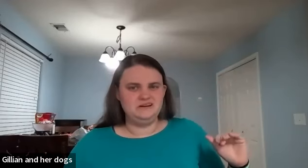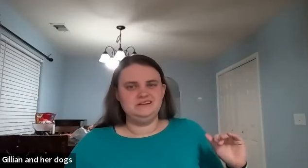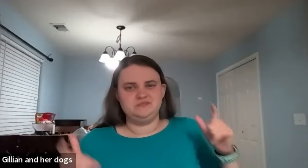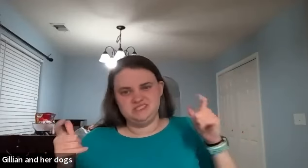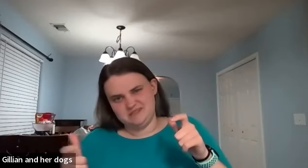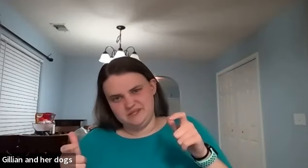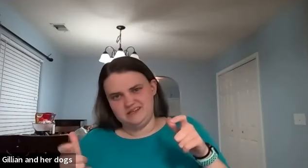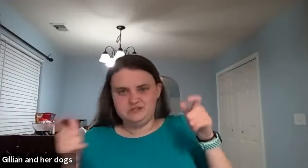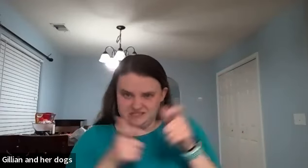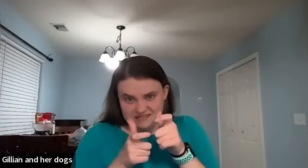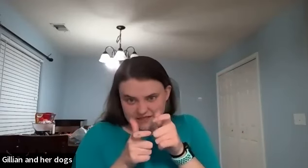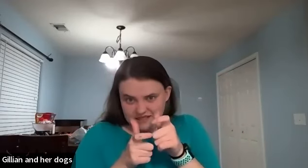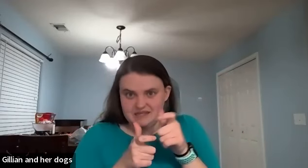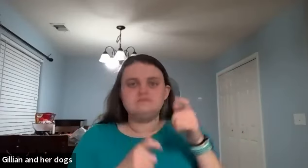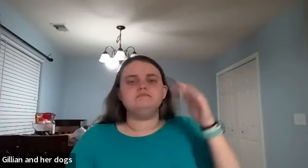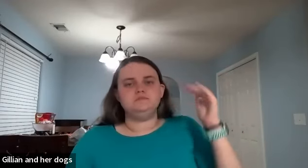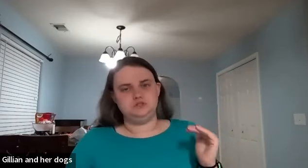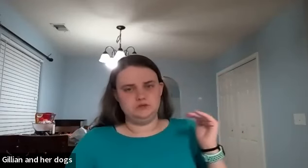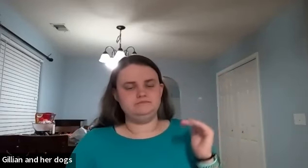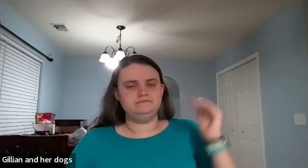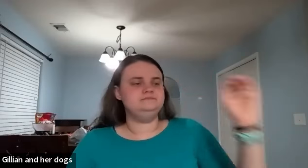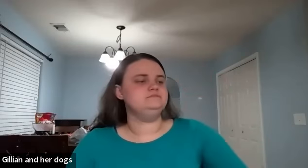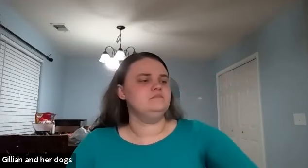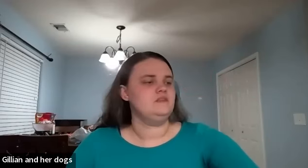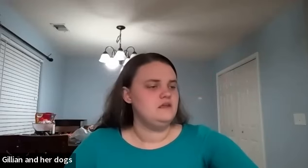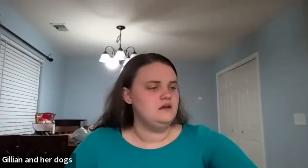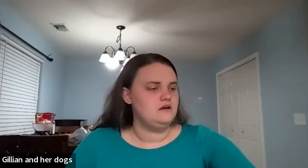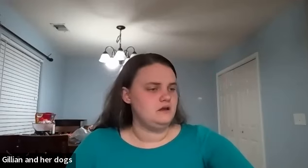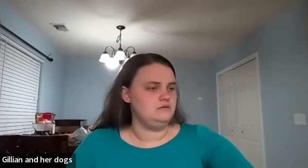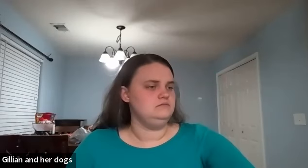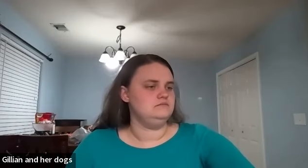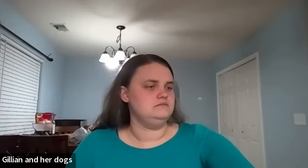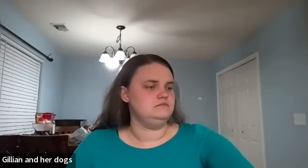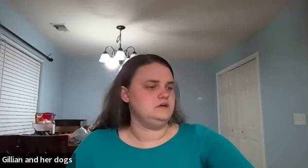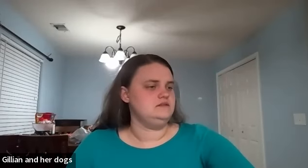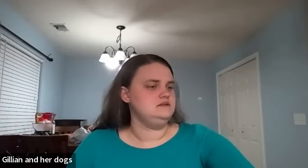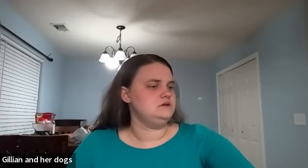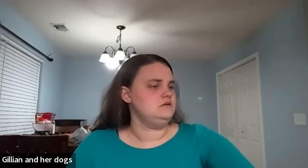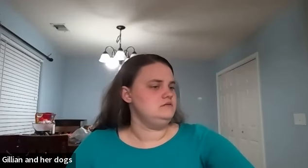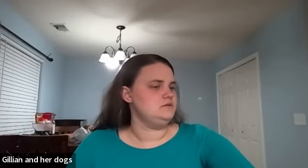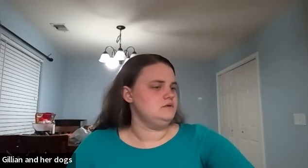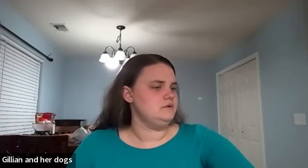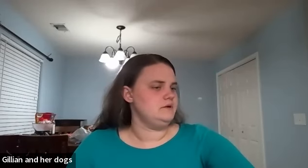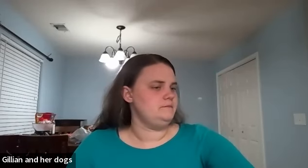she's this big or she's this big short okay oh my list went over where were we